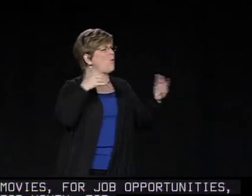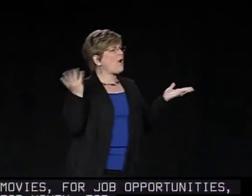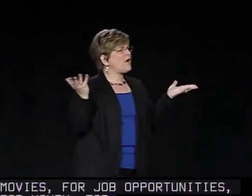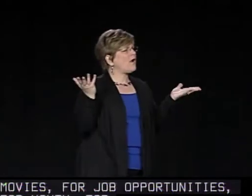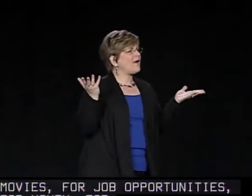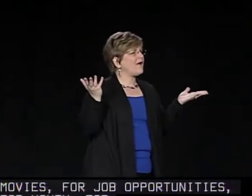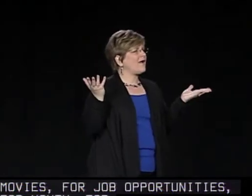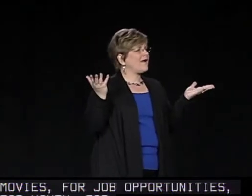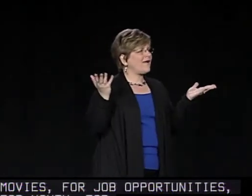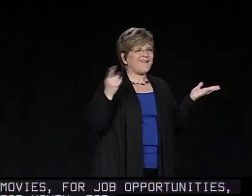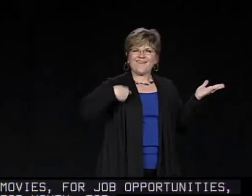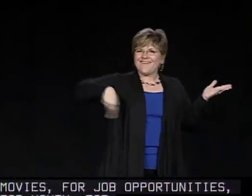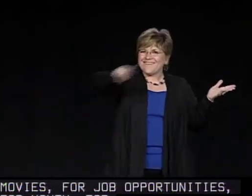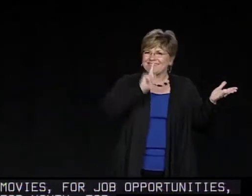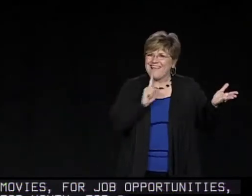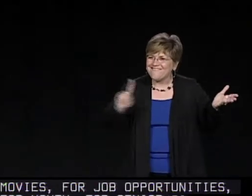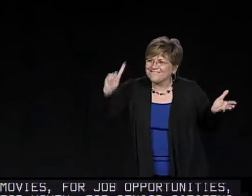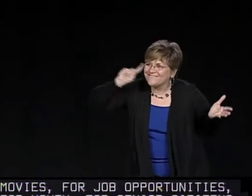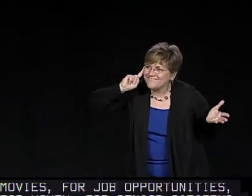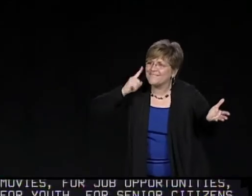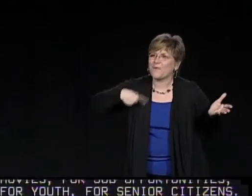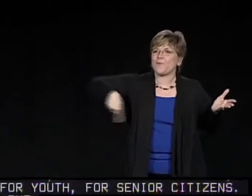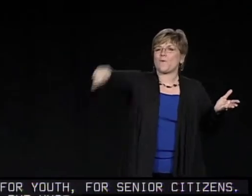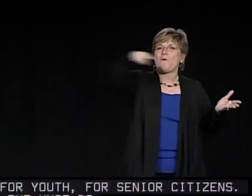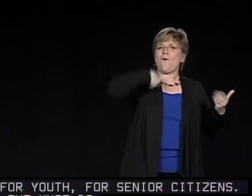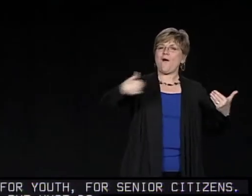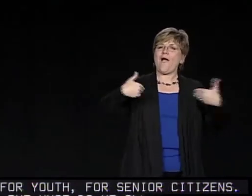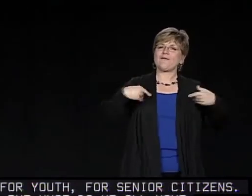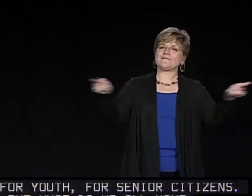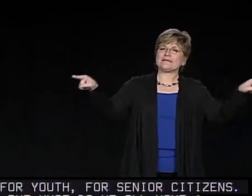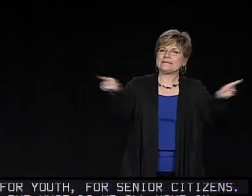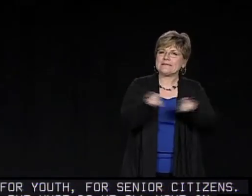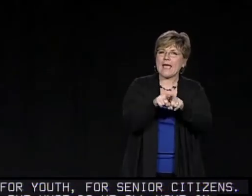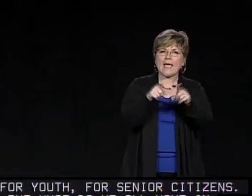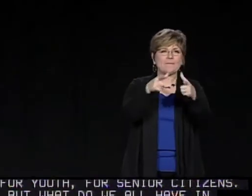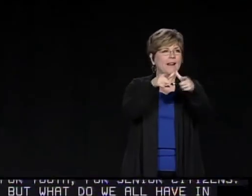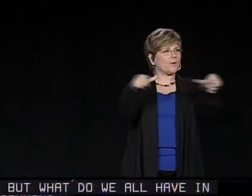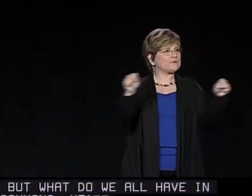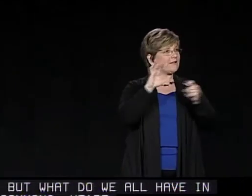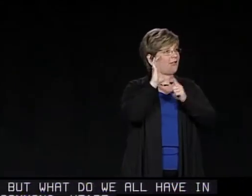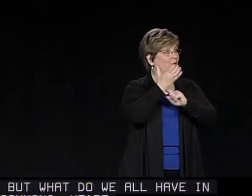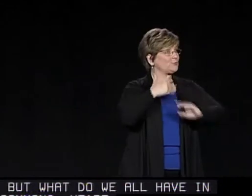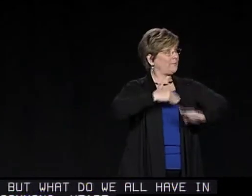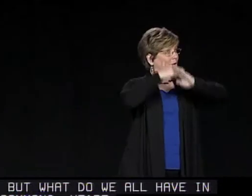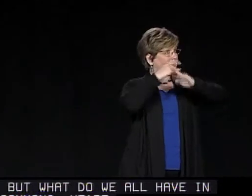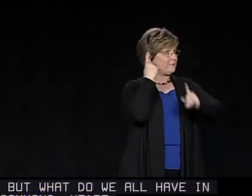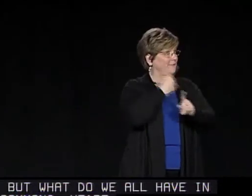But what do we all have in common? We're deaf. And we have the same